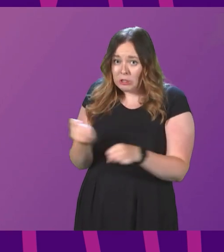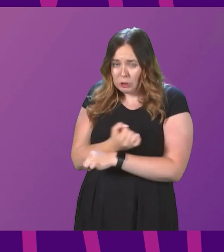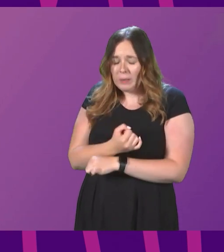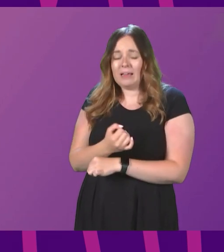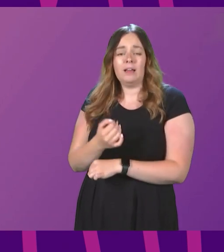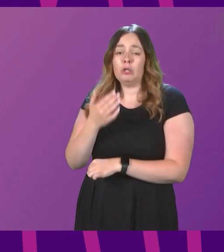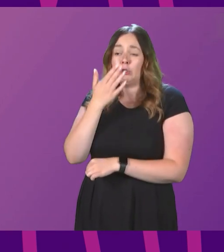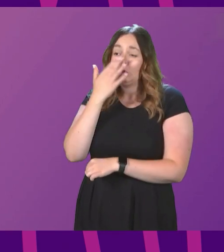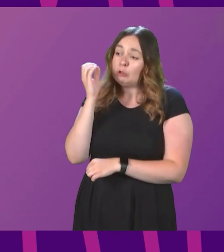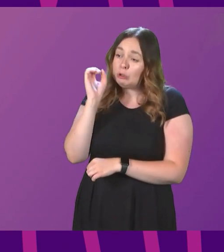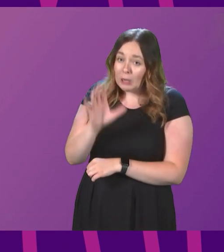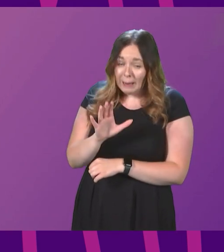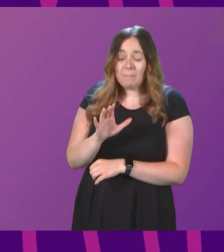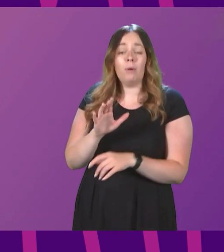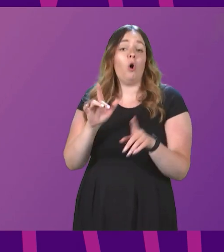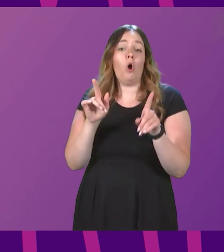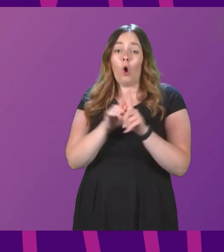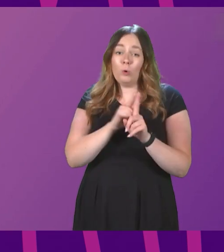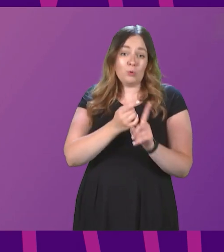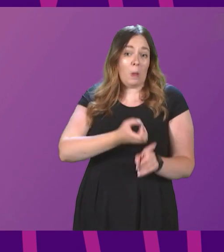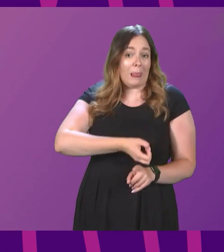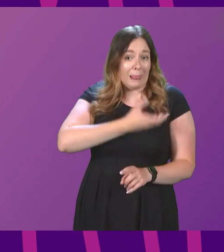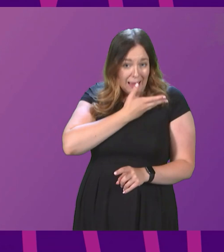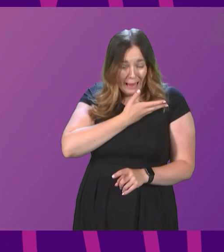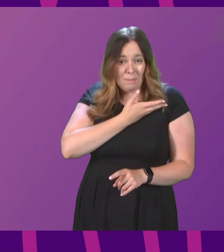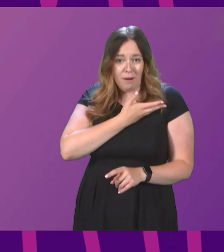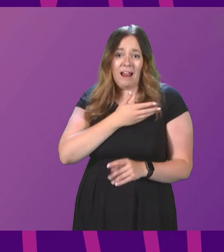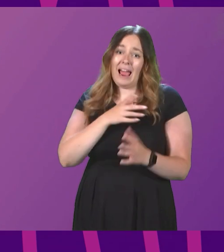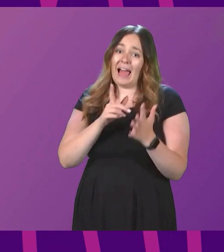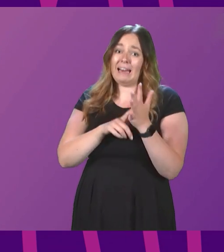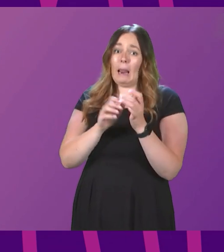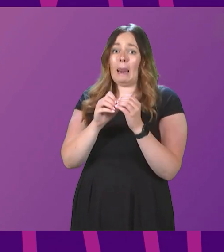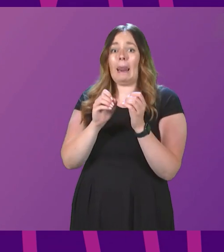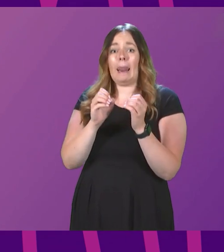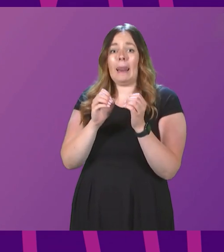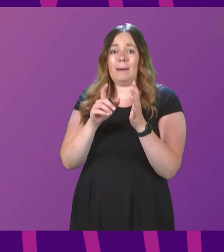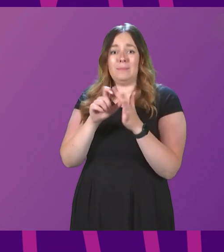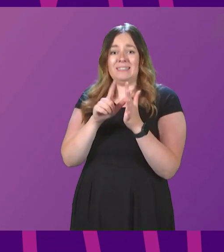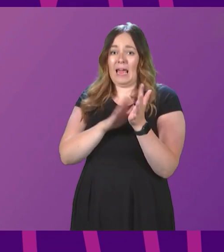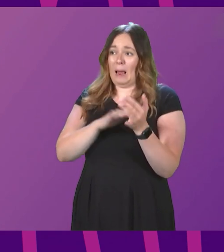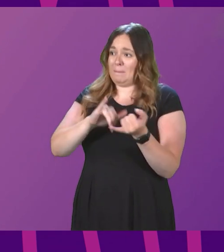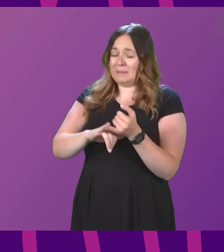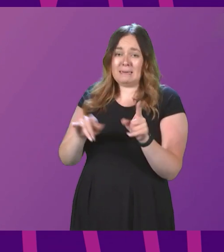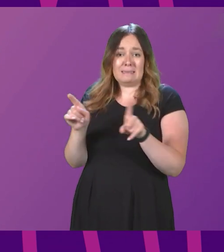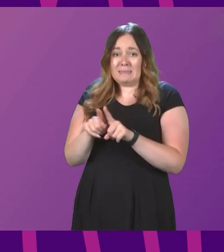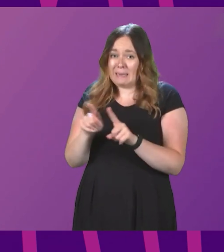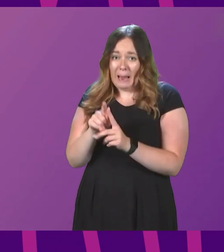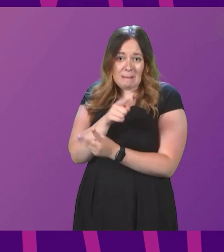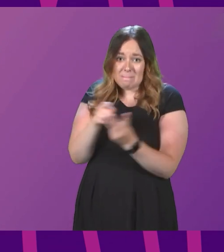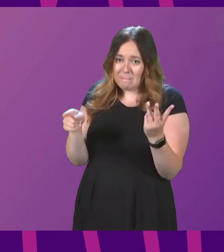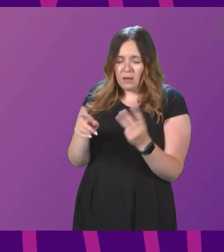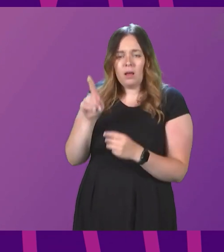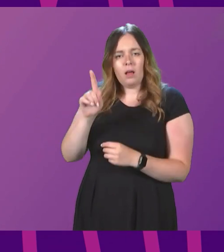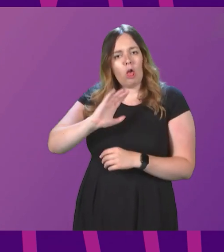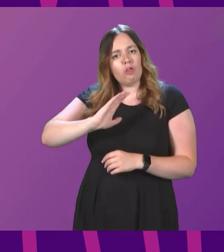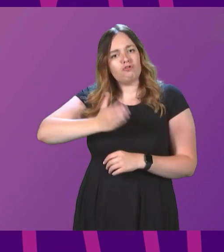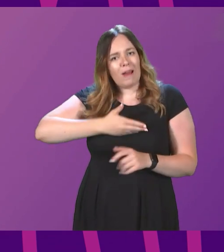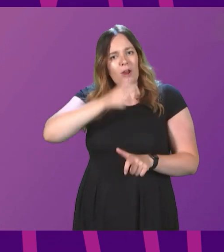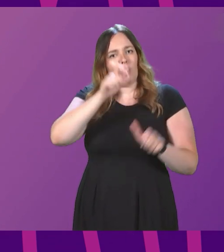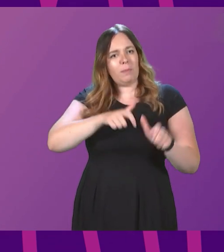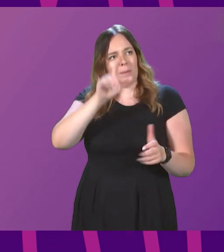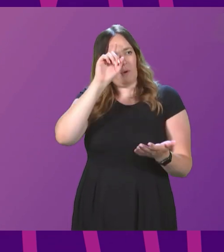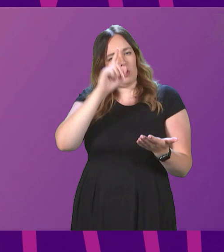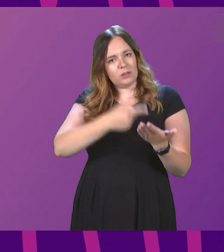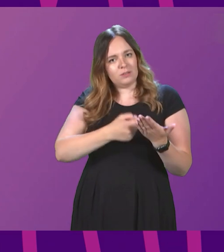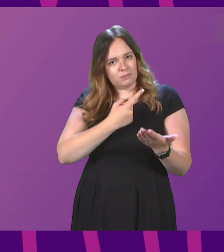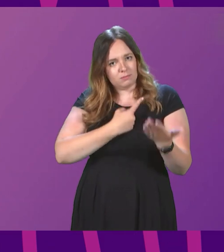Shamefully, it's what Labour and the rather misnamed Liberal Democrats are doing. But the right of people of Scotland to self-determination